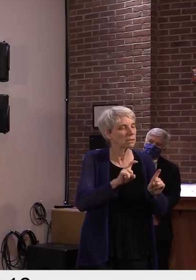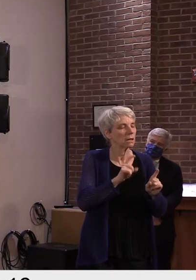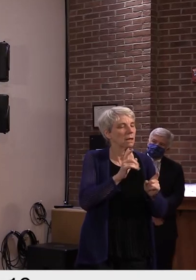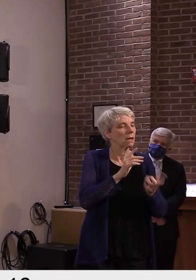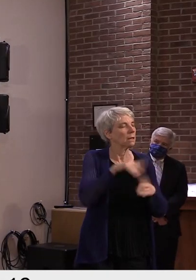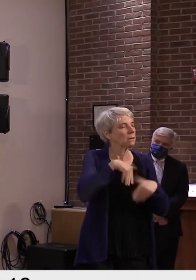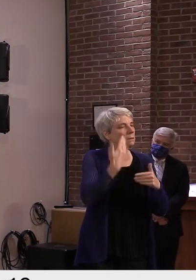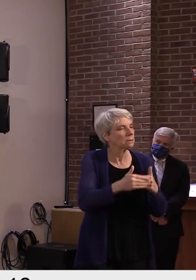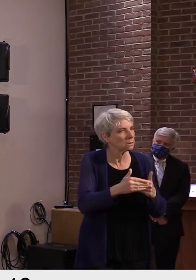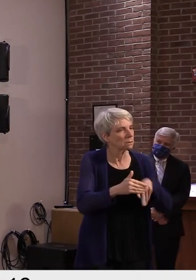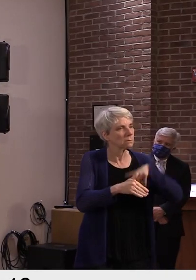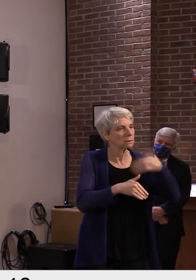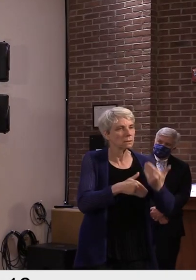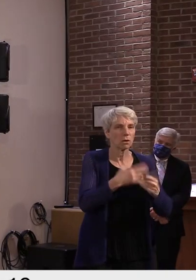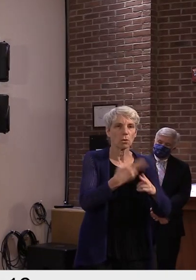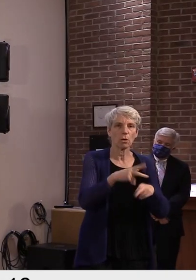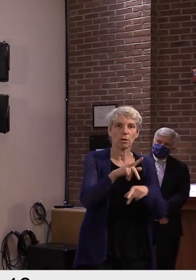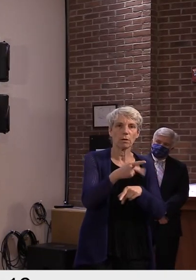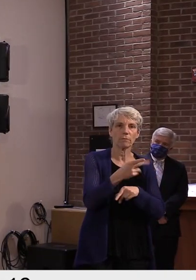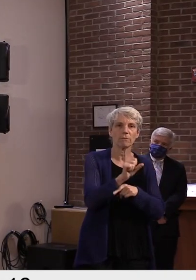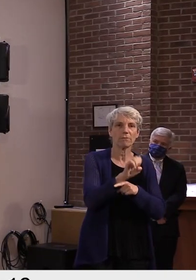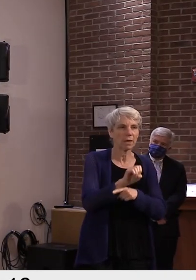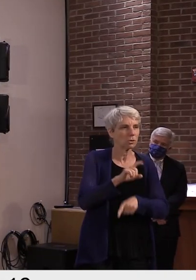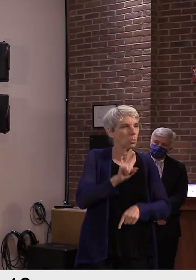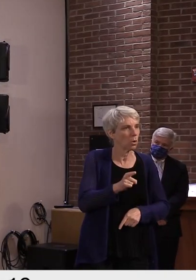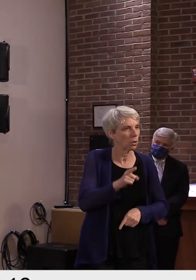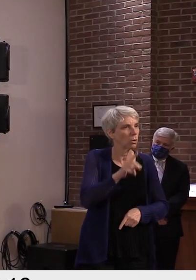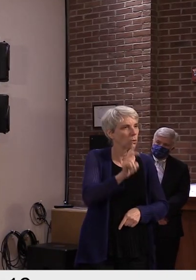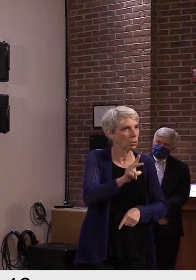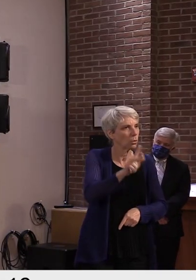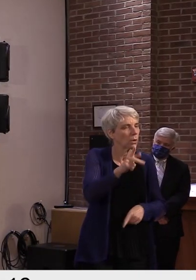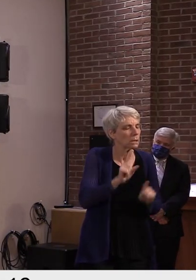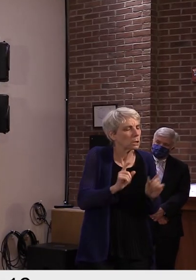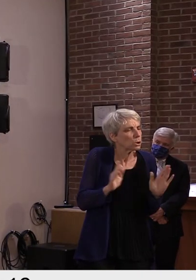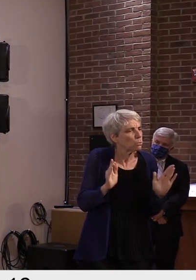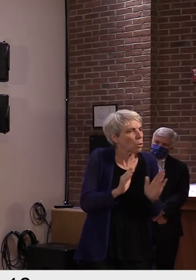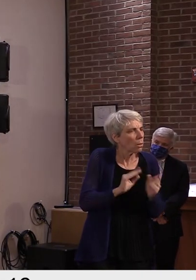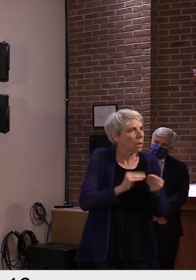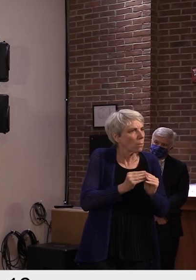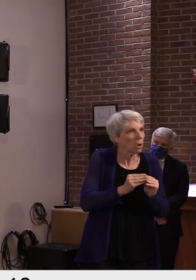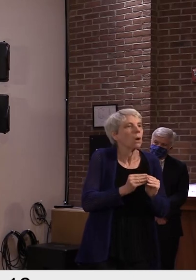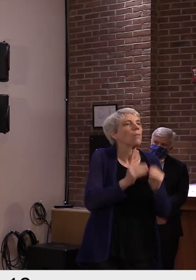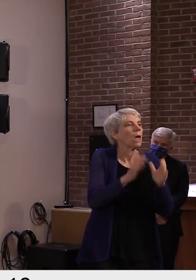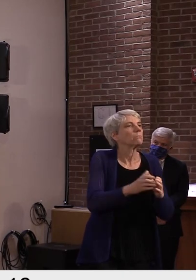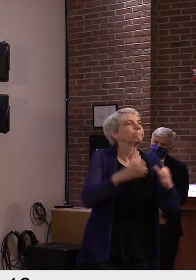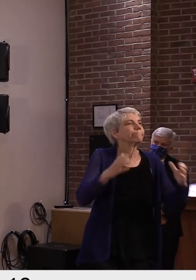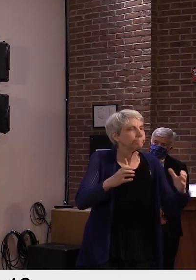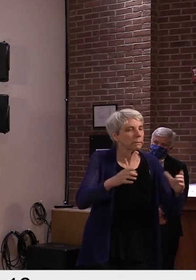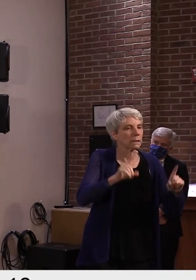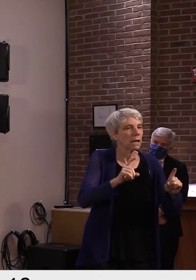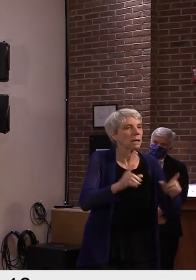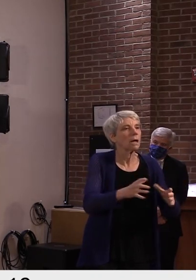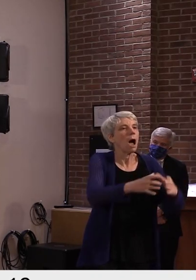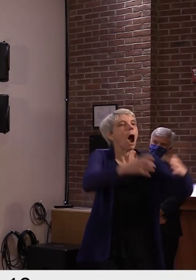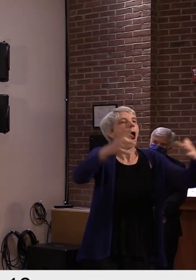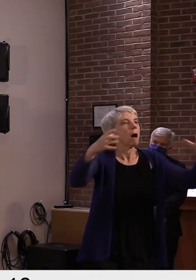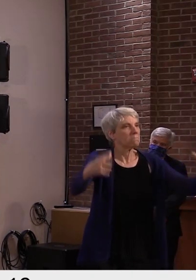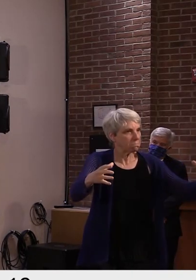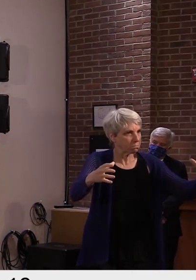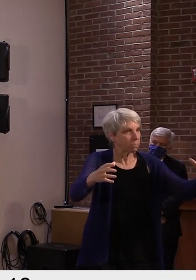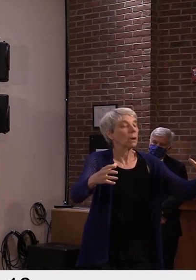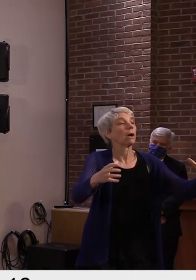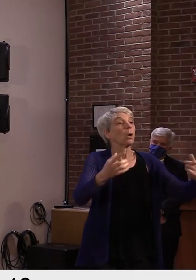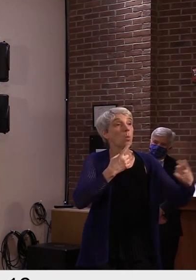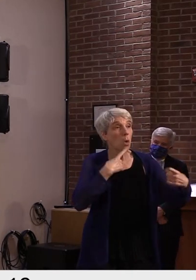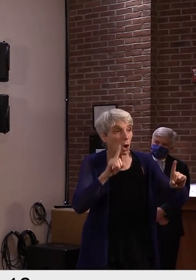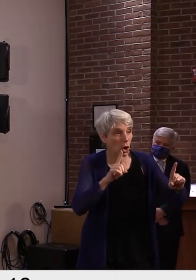of the size of the population that's been tested, the incidence of any adverse events that have occurred in that population,